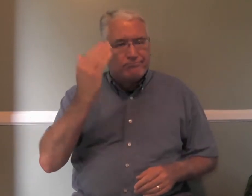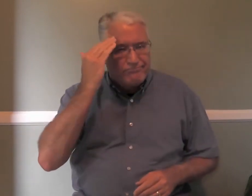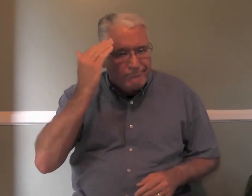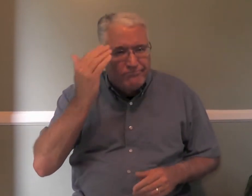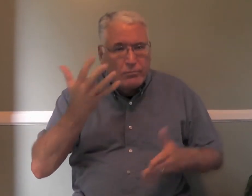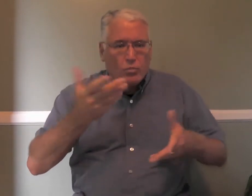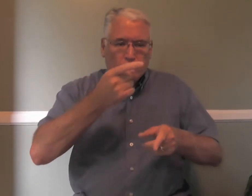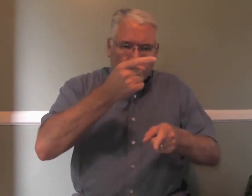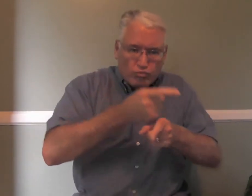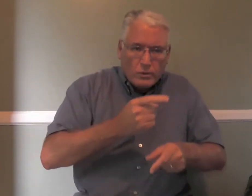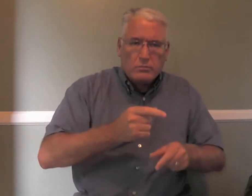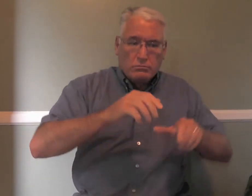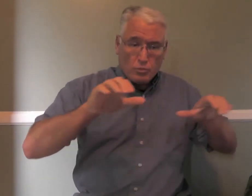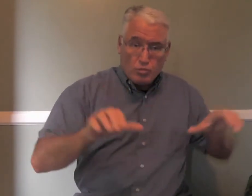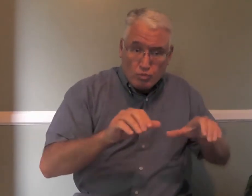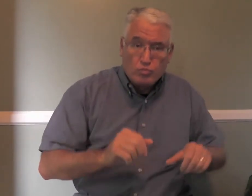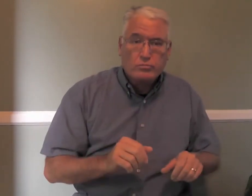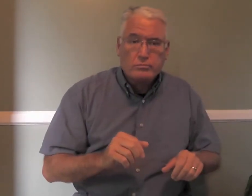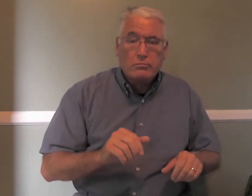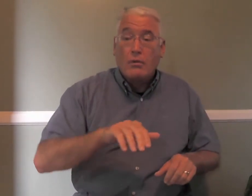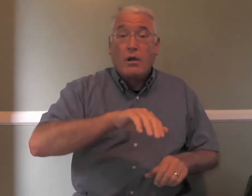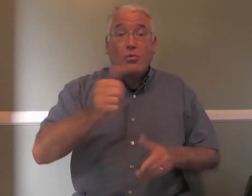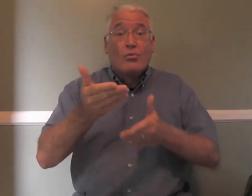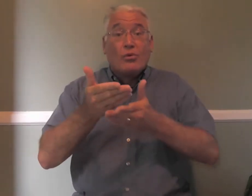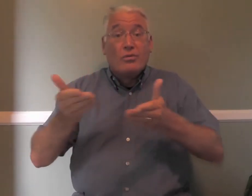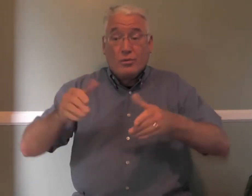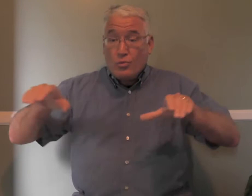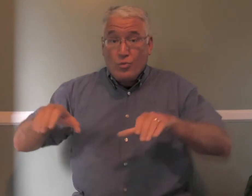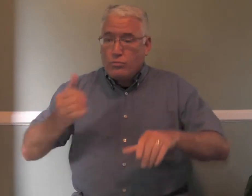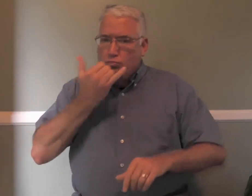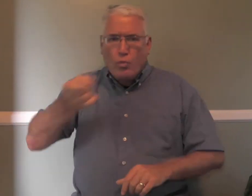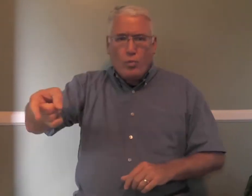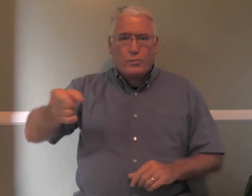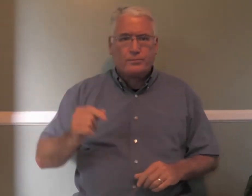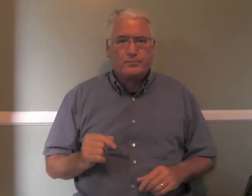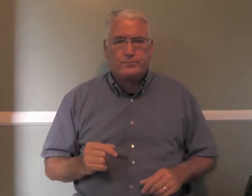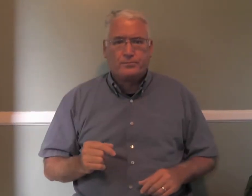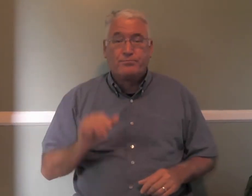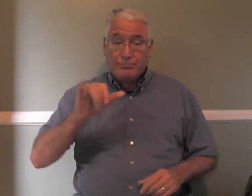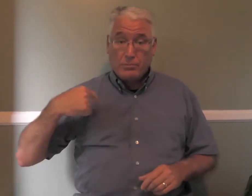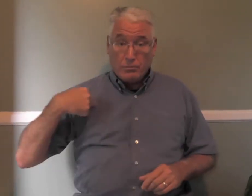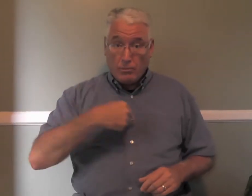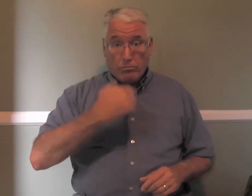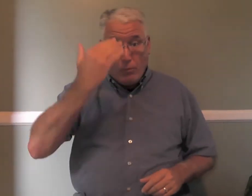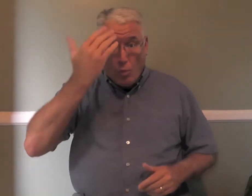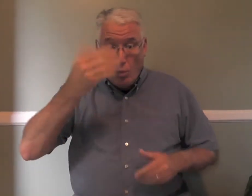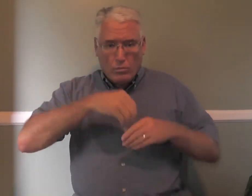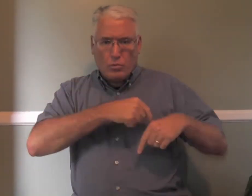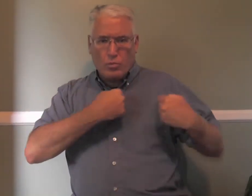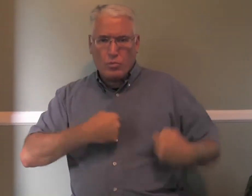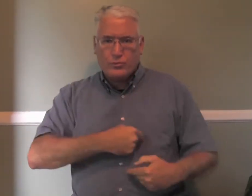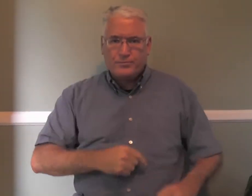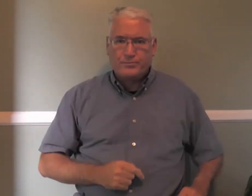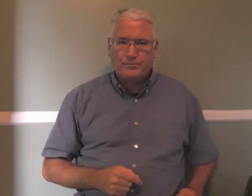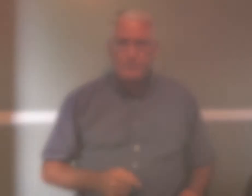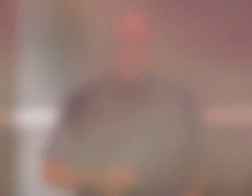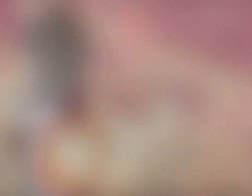generally know what is the right thing to do and what is the wrong thing to do. We know in our heart.